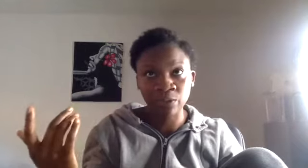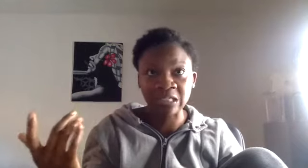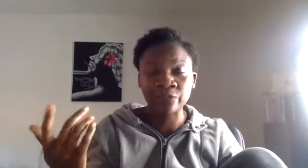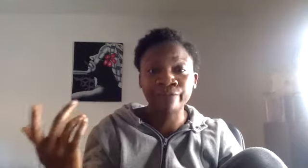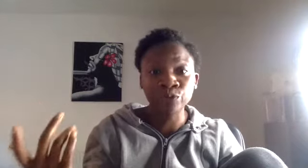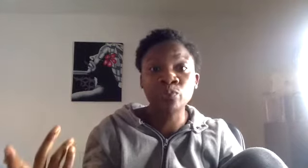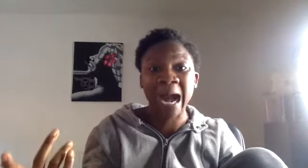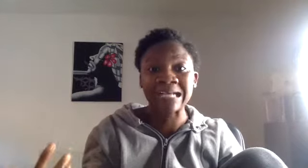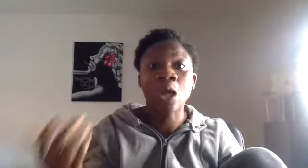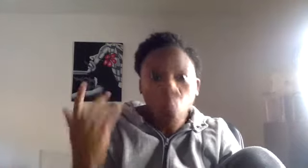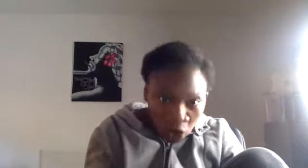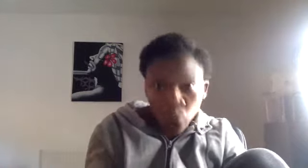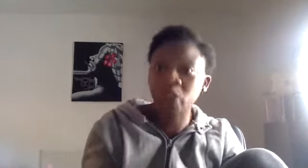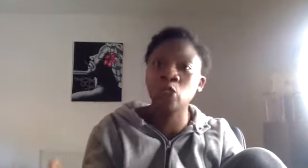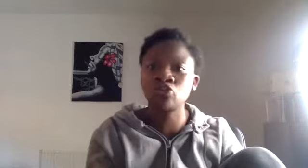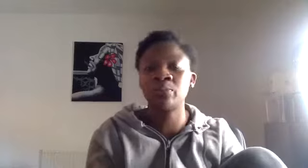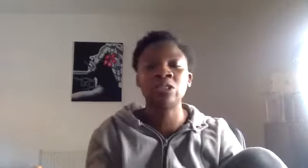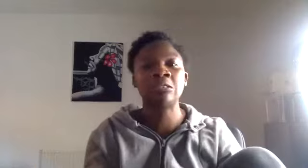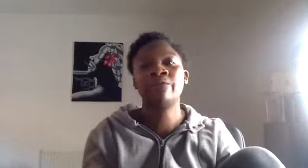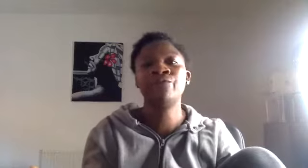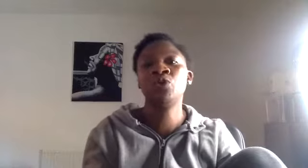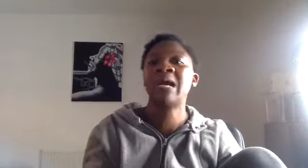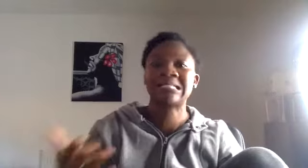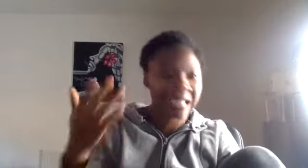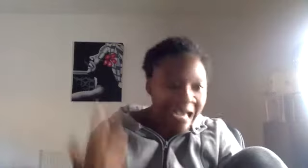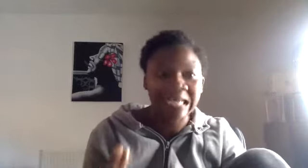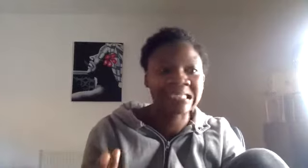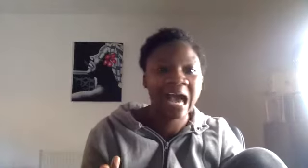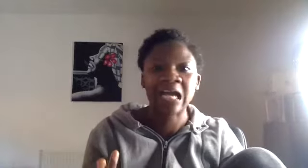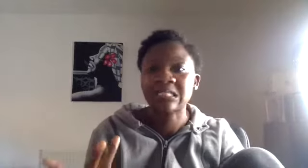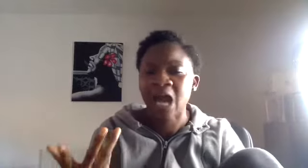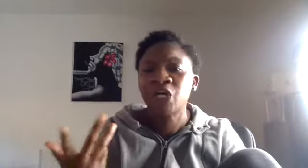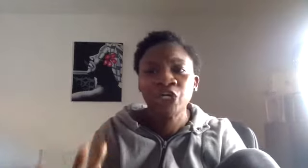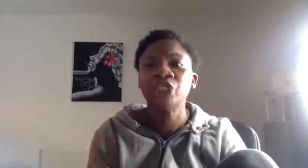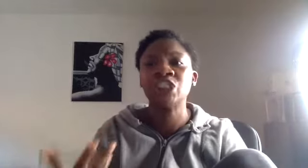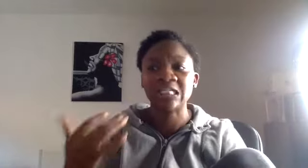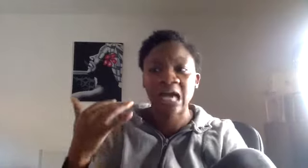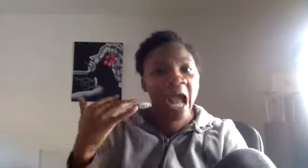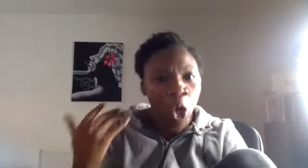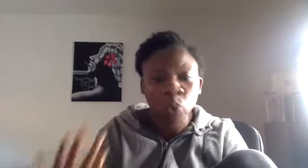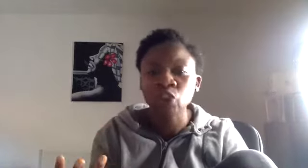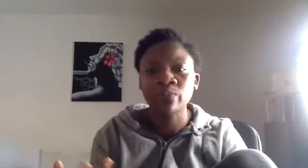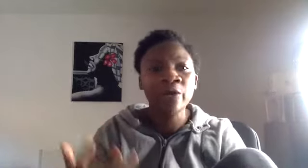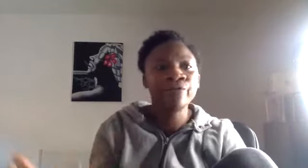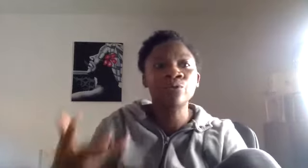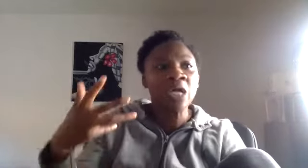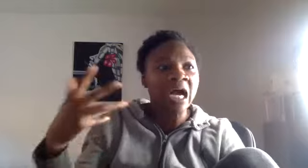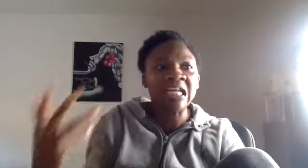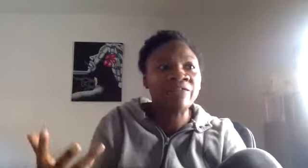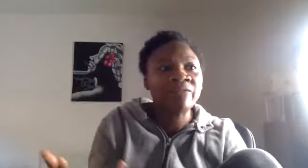to food banks, what are we contributing to the food banks? And is that, is that good? Is that wholesome food? And even if